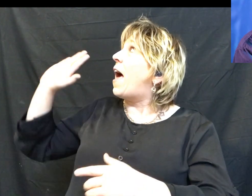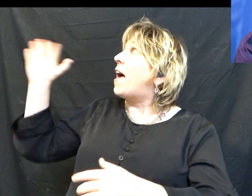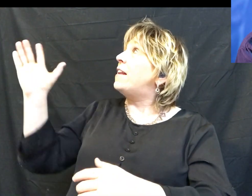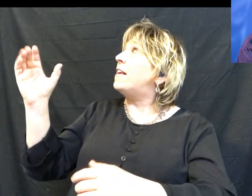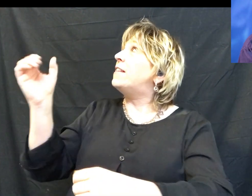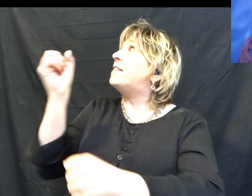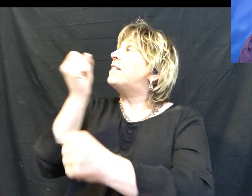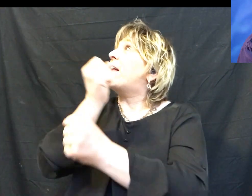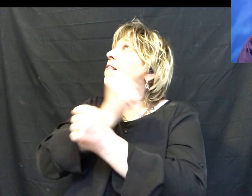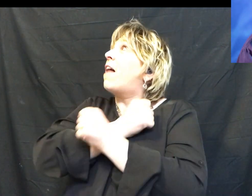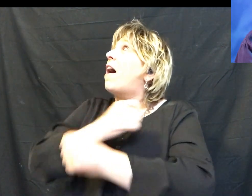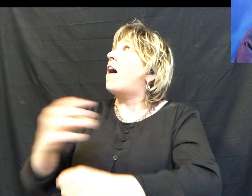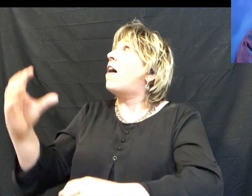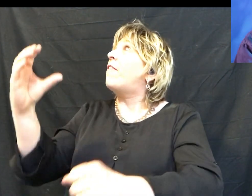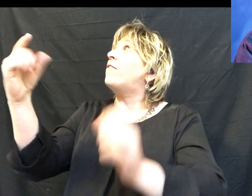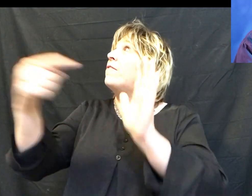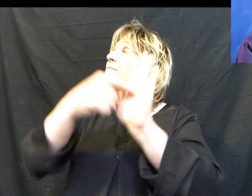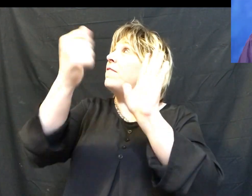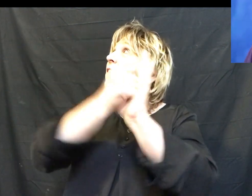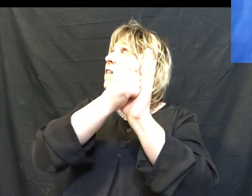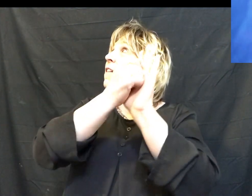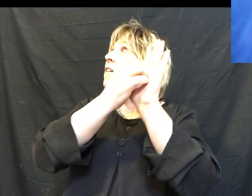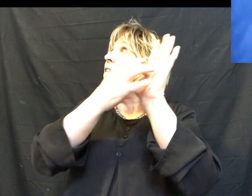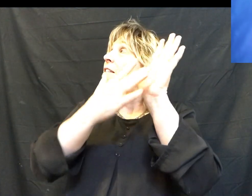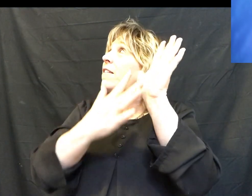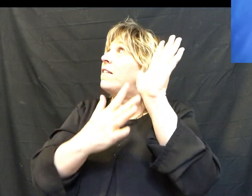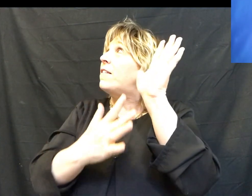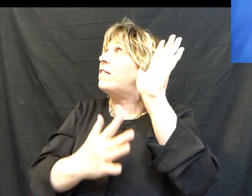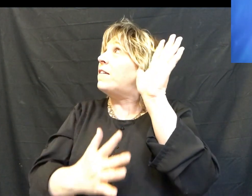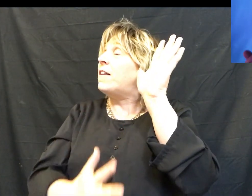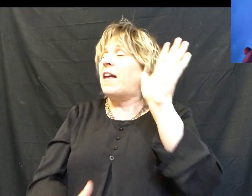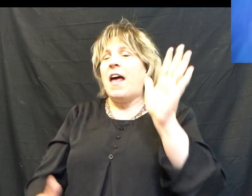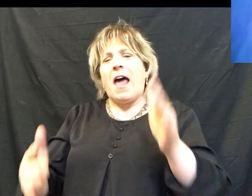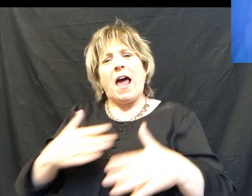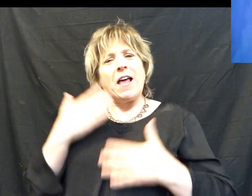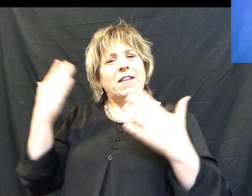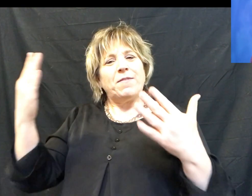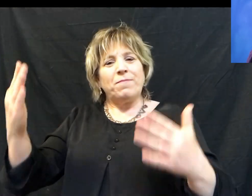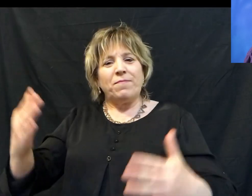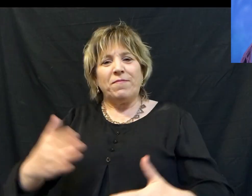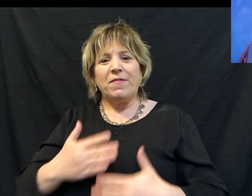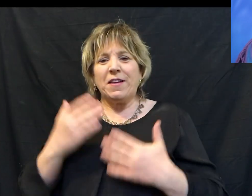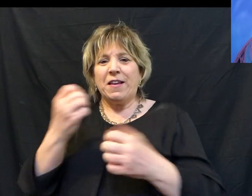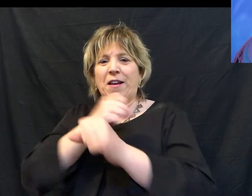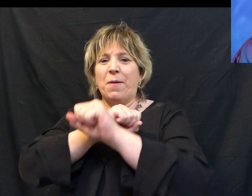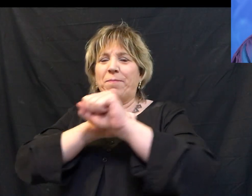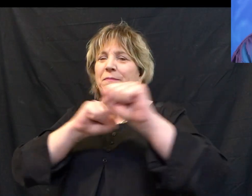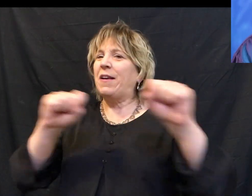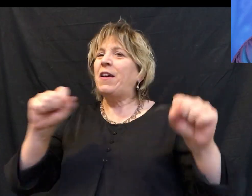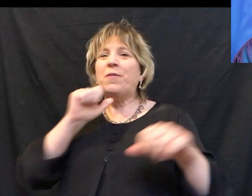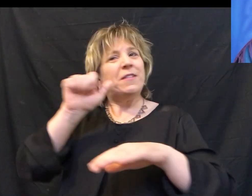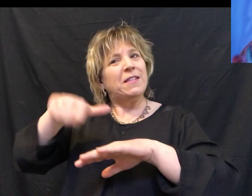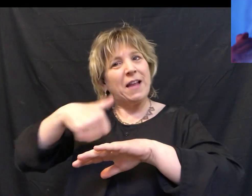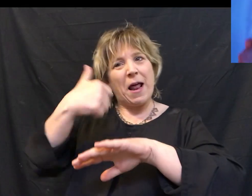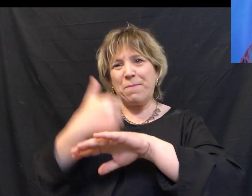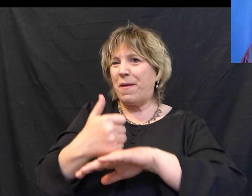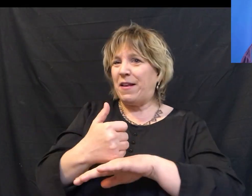blood And I'm so glad that my freedom Wasn't based on what